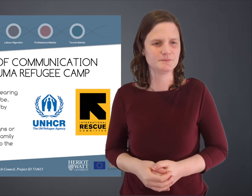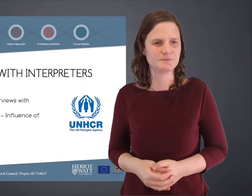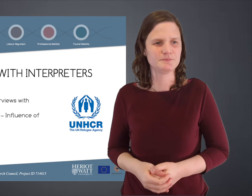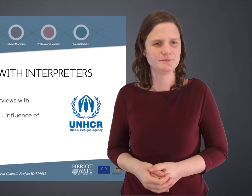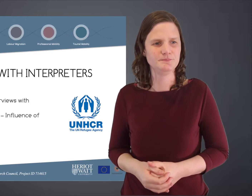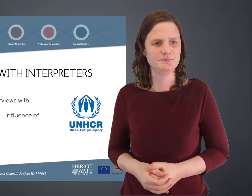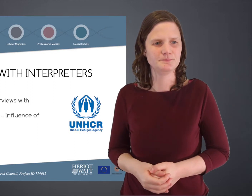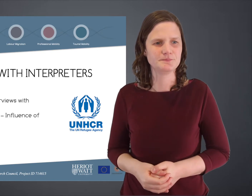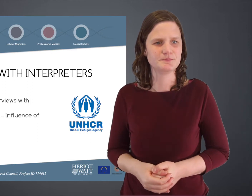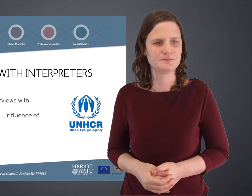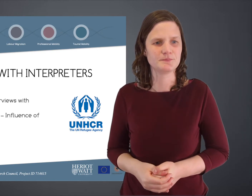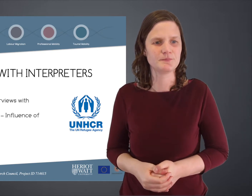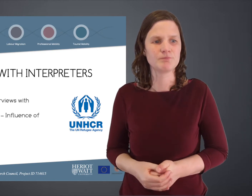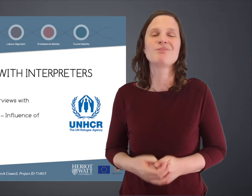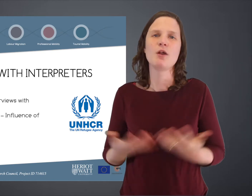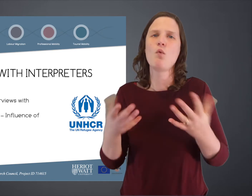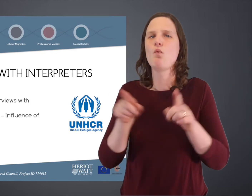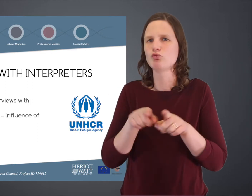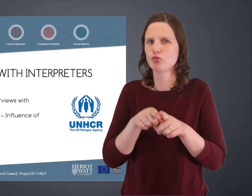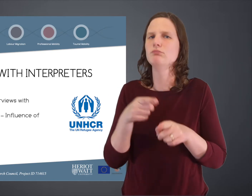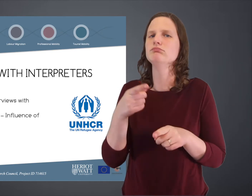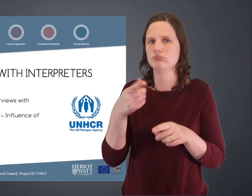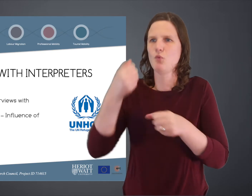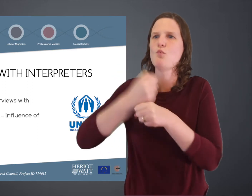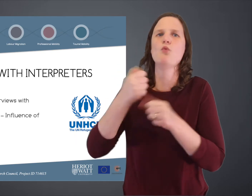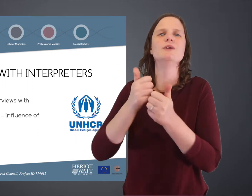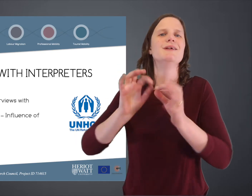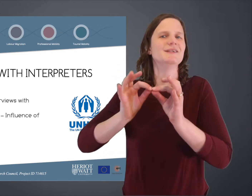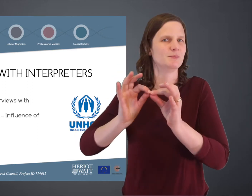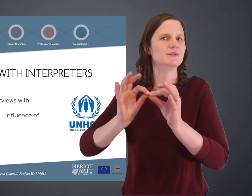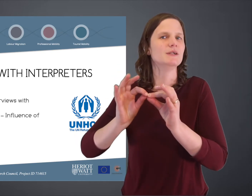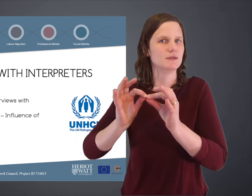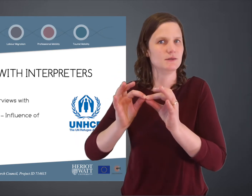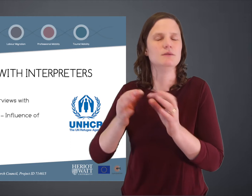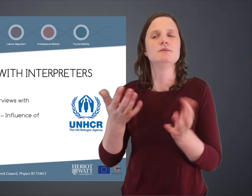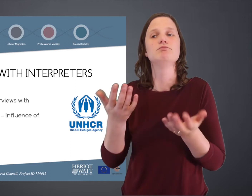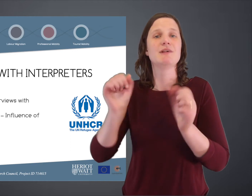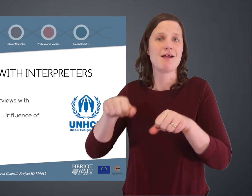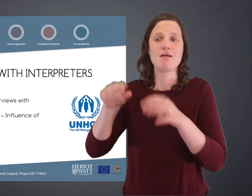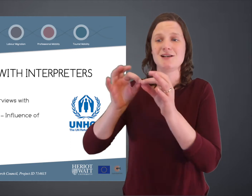You can also see on this next slide that sometimes there are interpreters working.